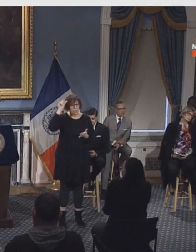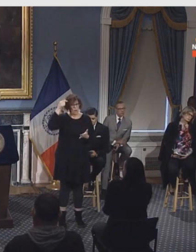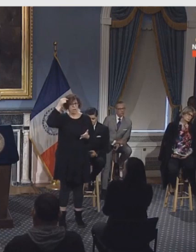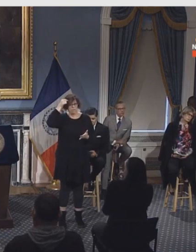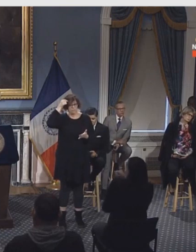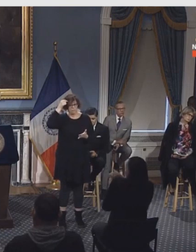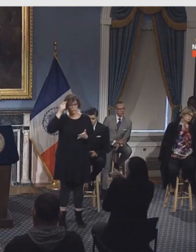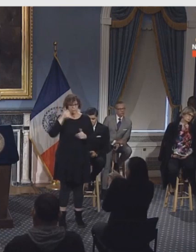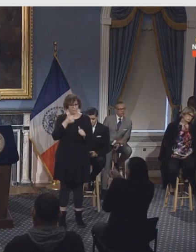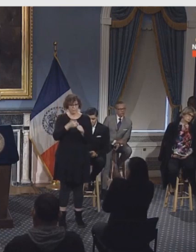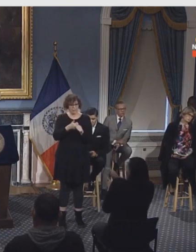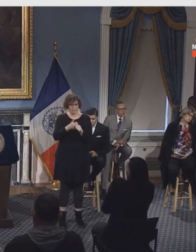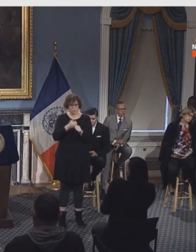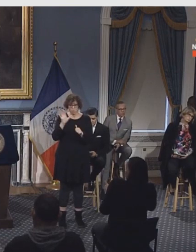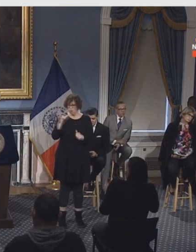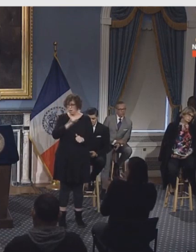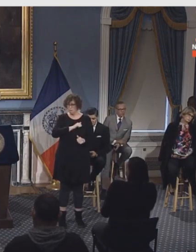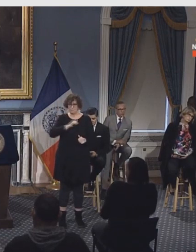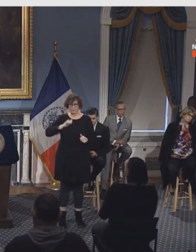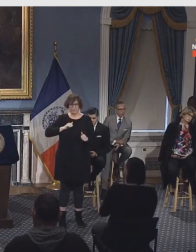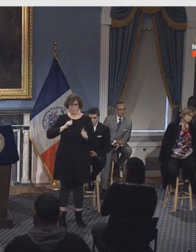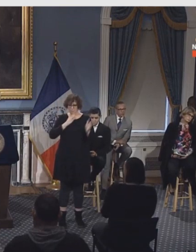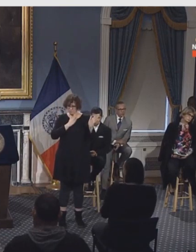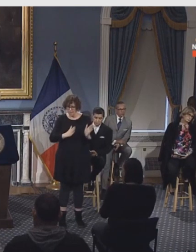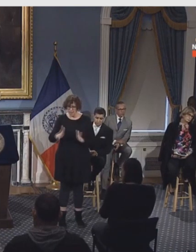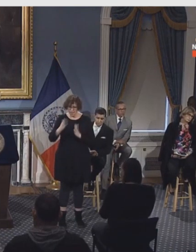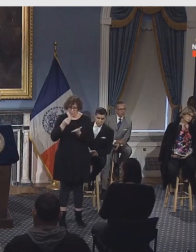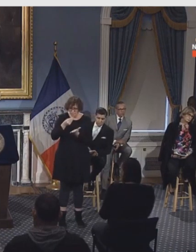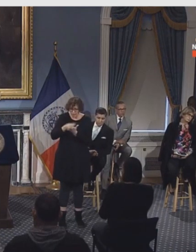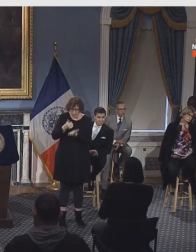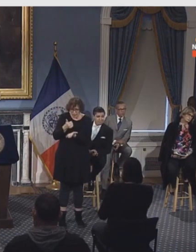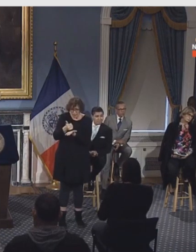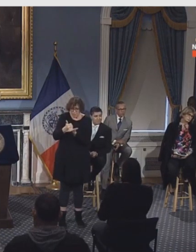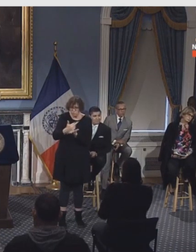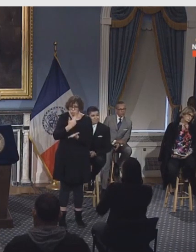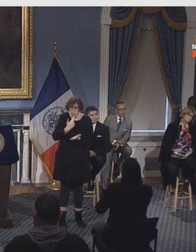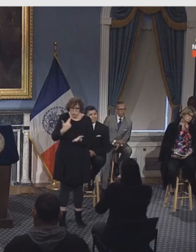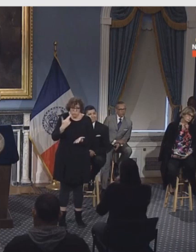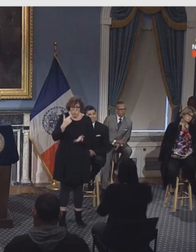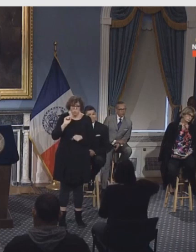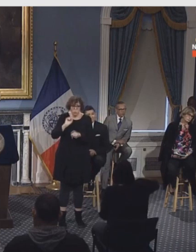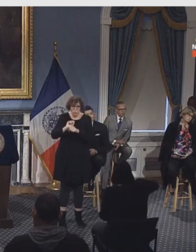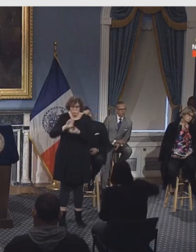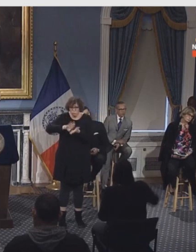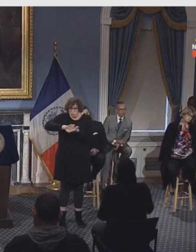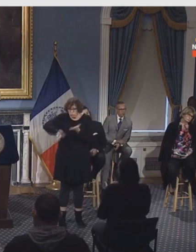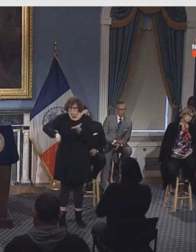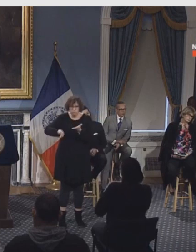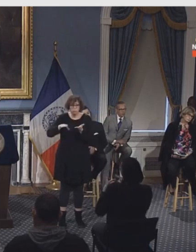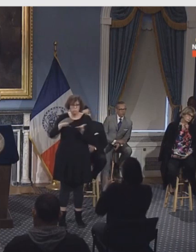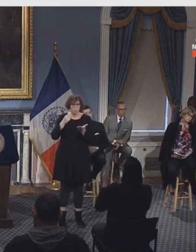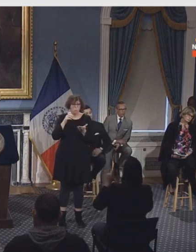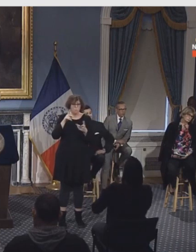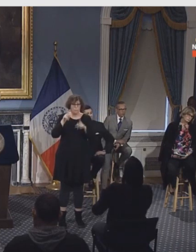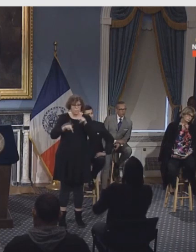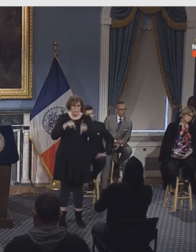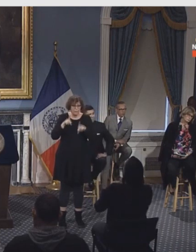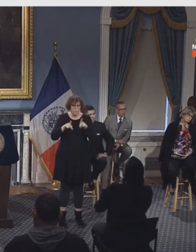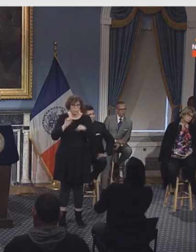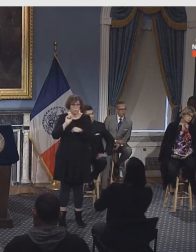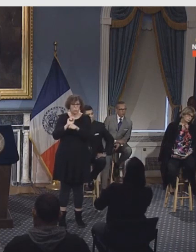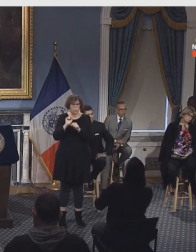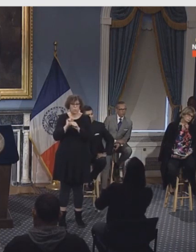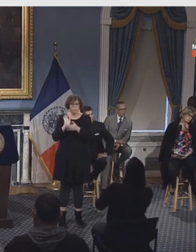personally have a plan to help restaurant workers who might get laid off, people who work in movie theaters, et cetera,